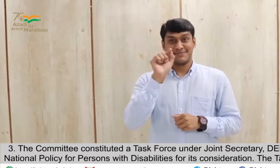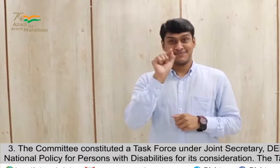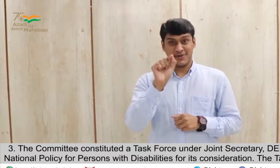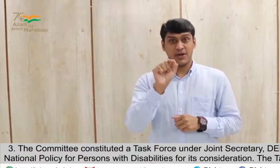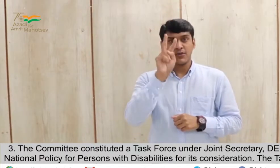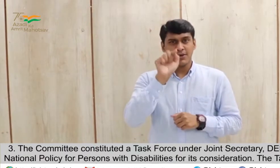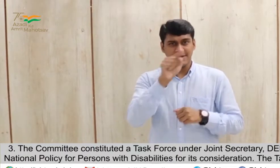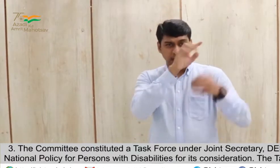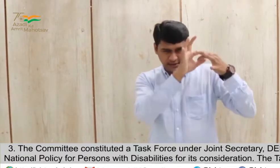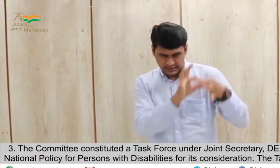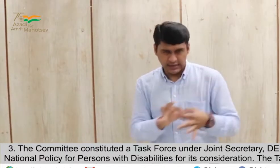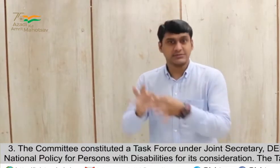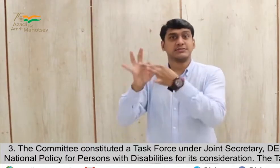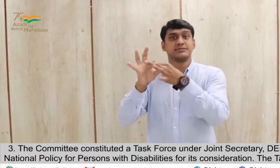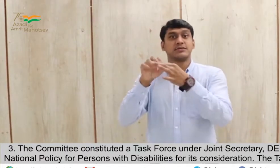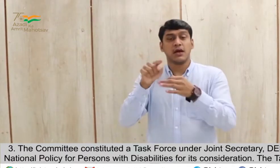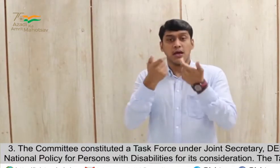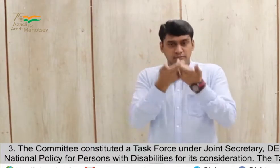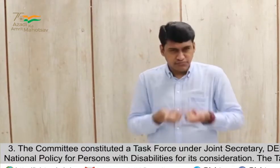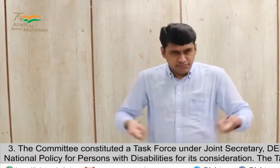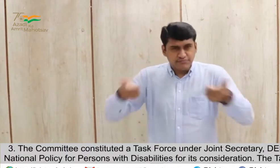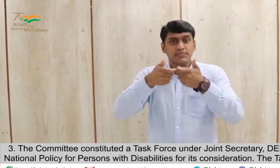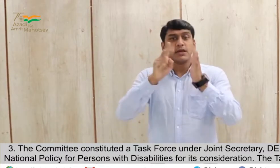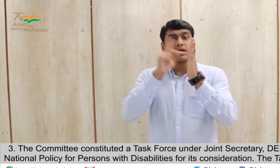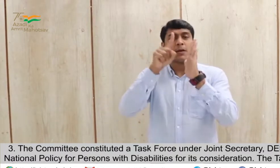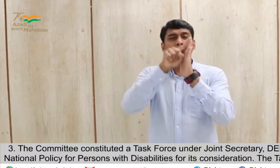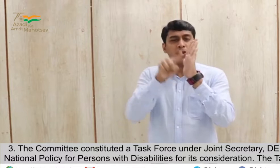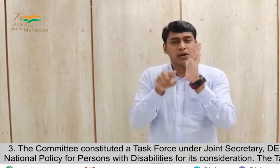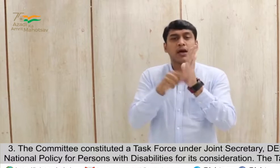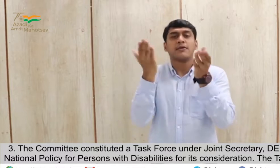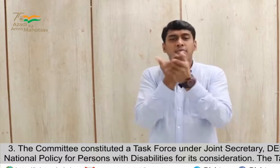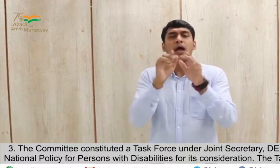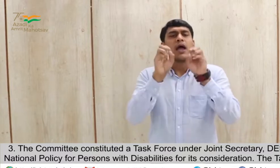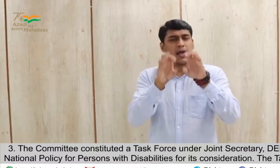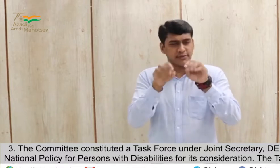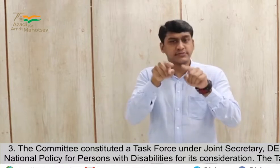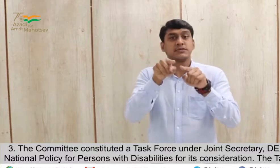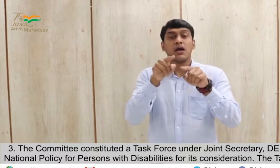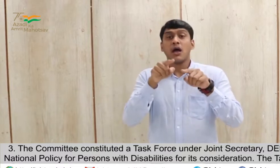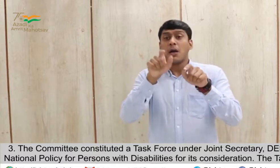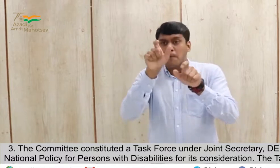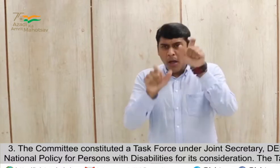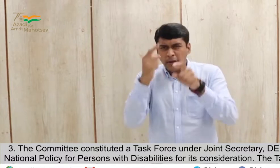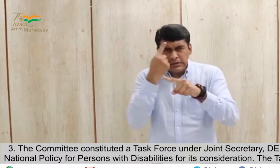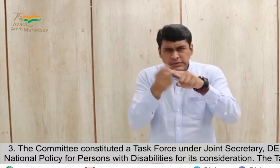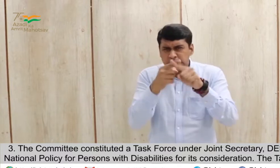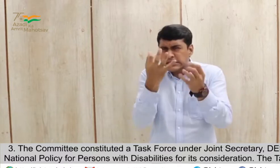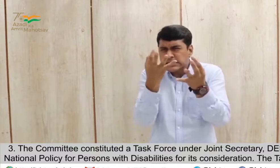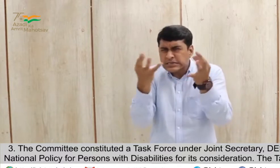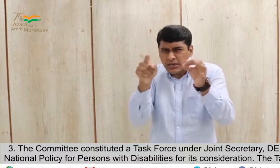3. The committee constituted a task force under the Joint Secretary DEPWD to draft a new national